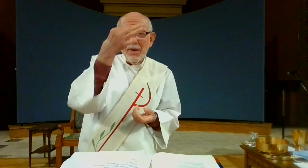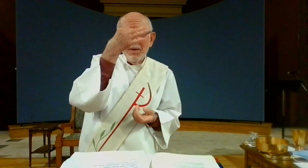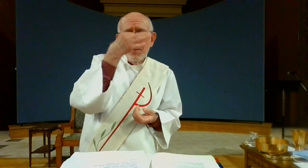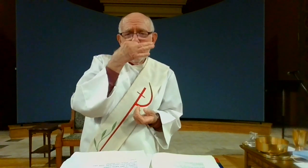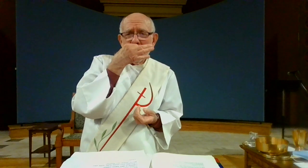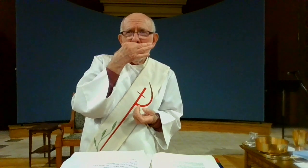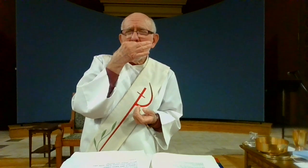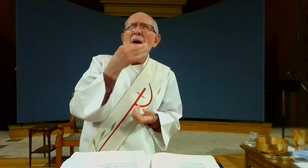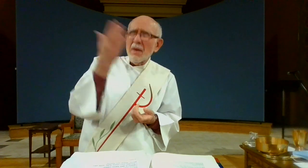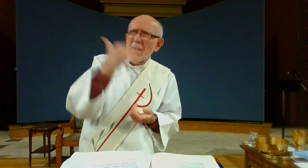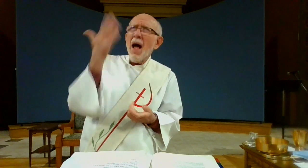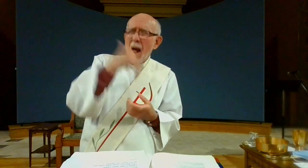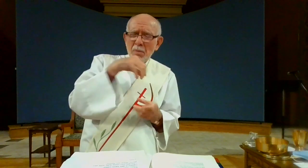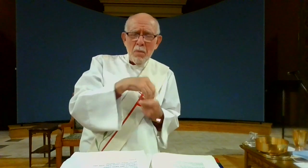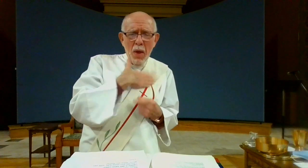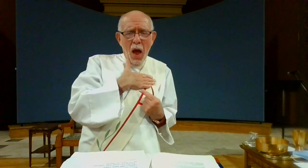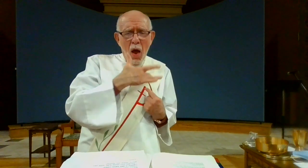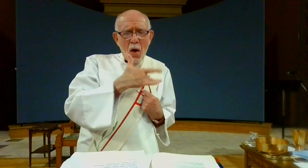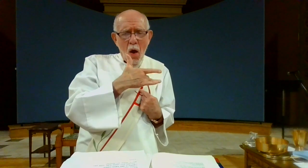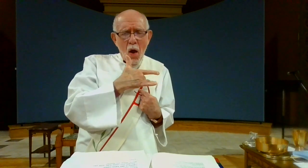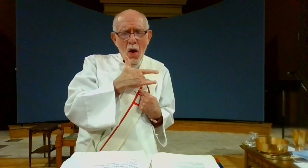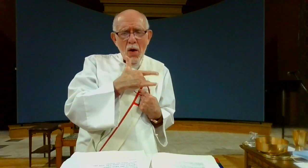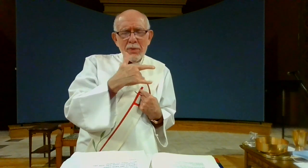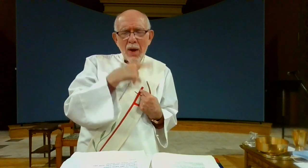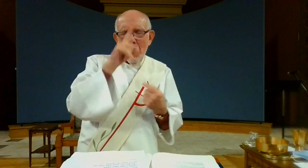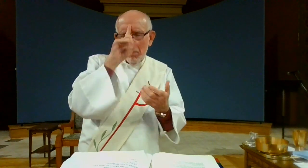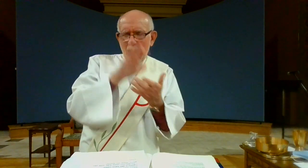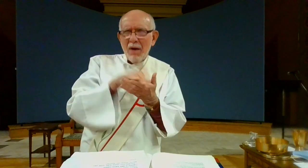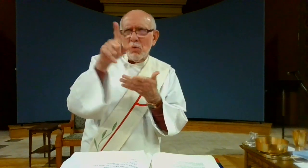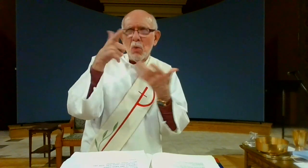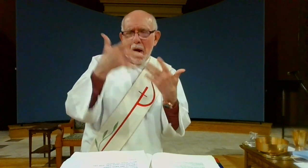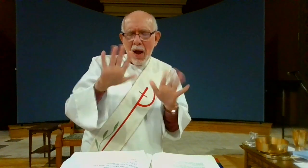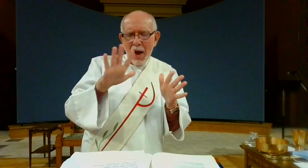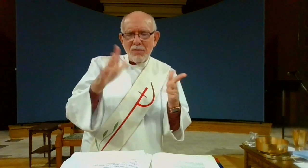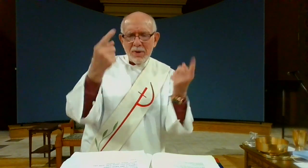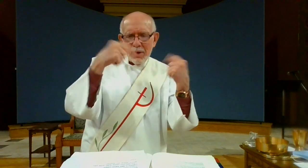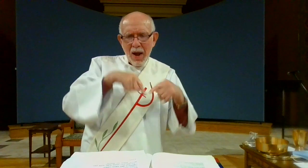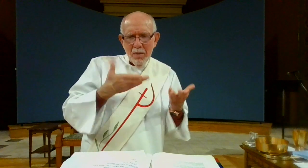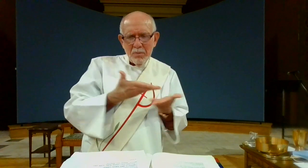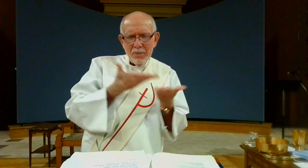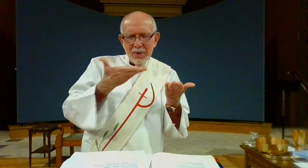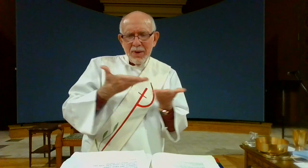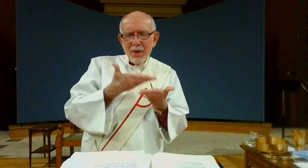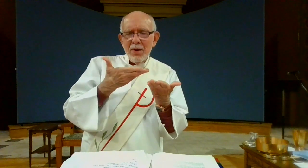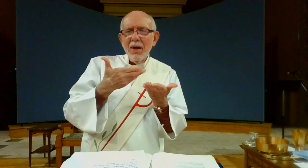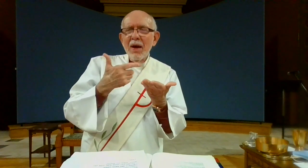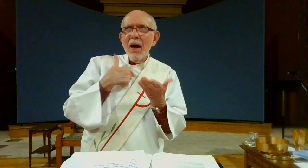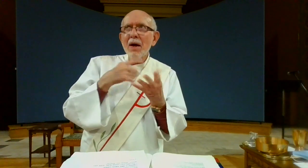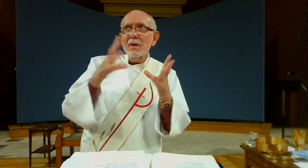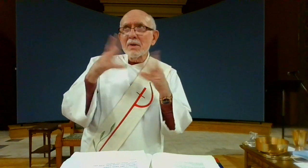cannot at this moment receive you sacramentally Come at least spiritually into my heart I embrace you as if you